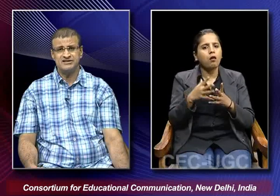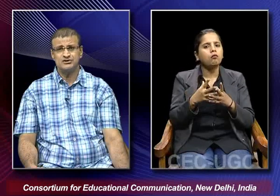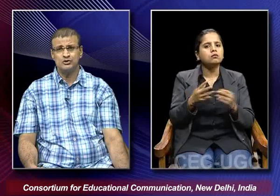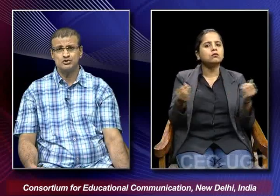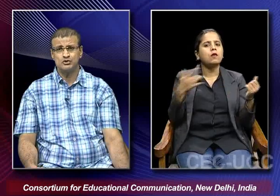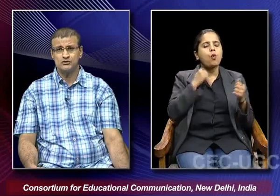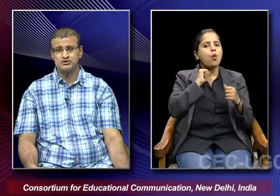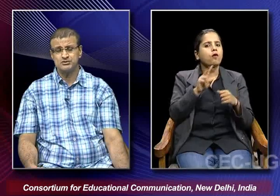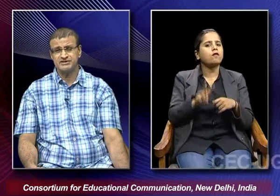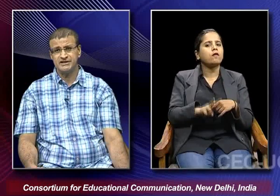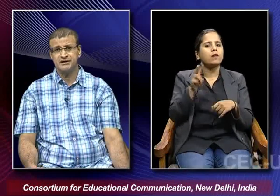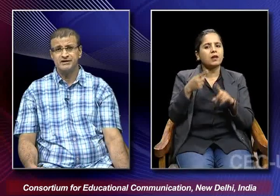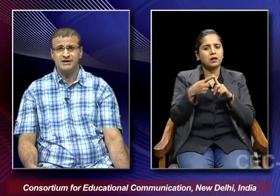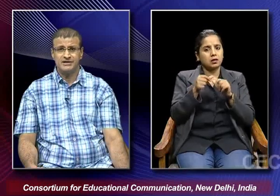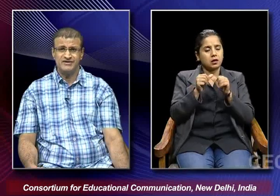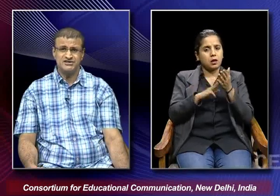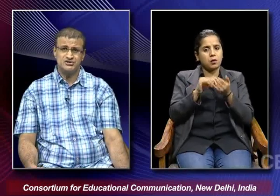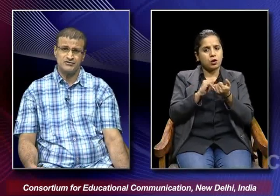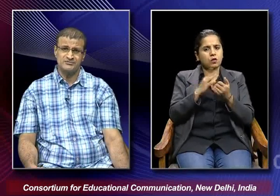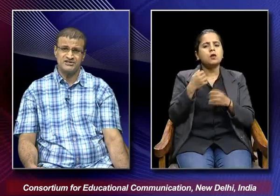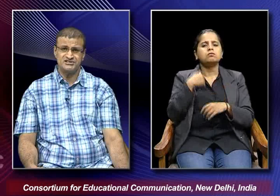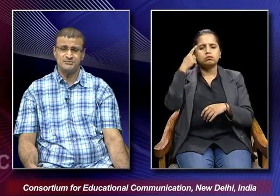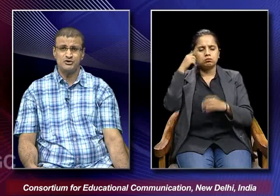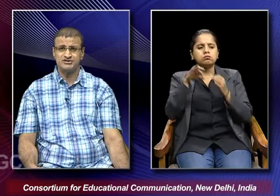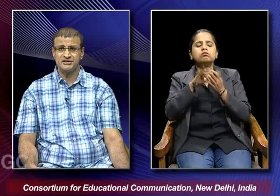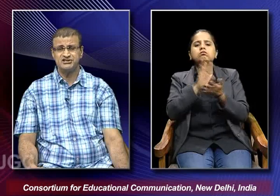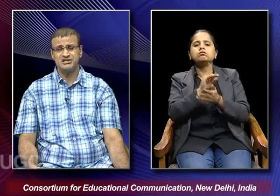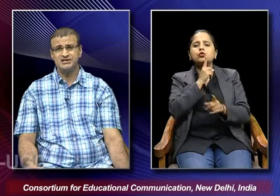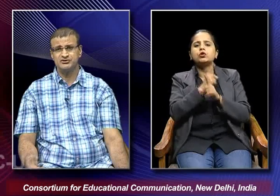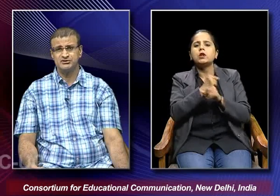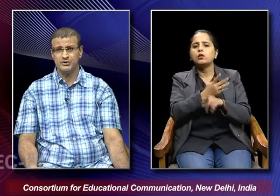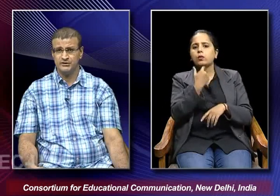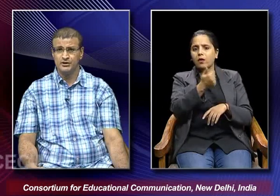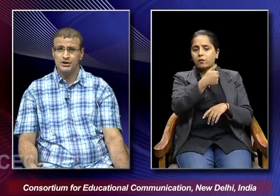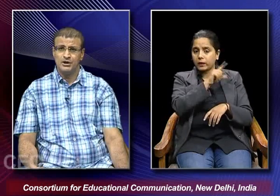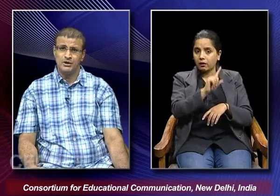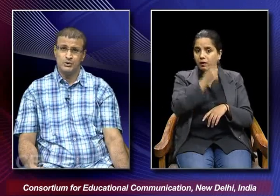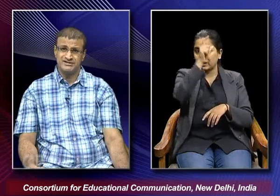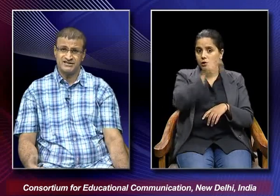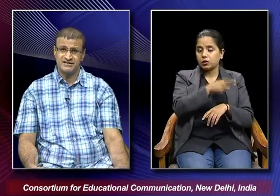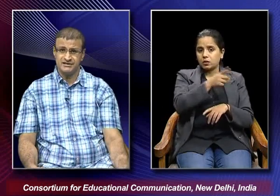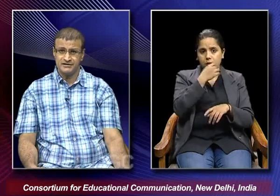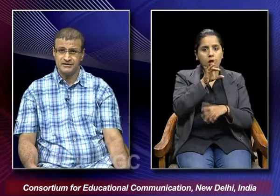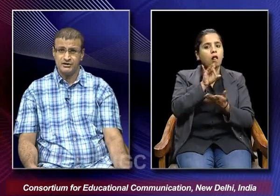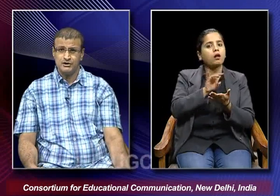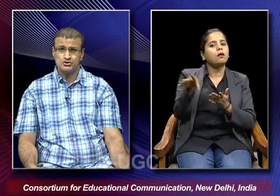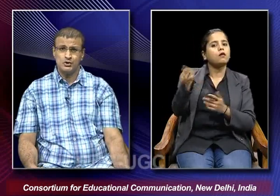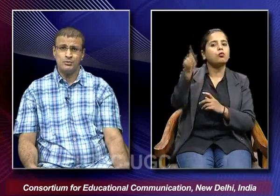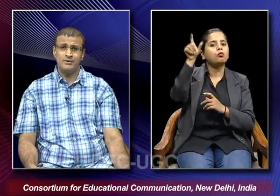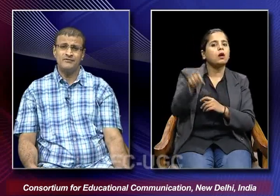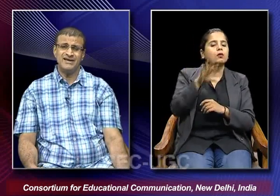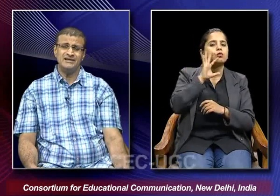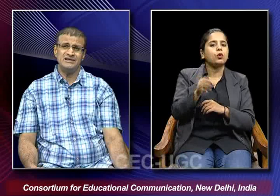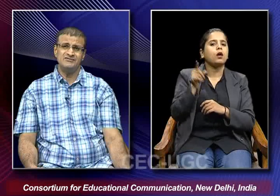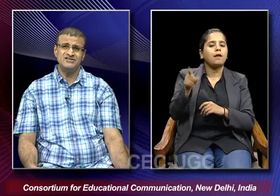dancer also wants to seek revenge from the teacher because initially he was the one who rejected her so